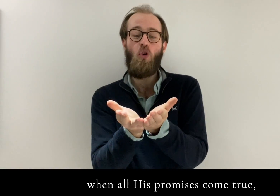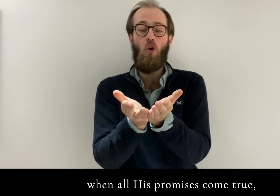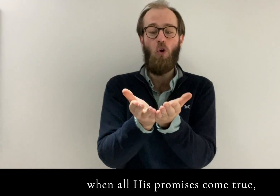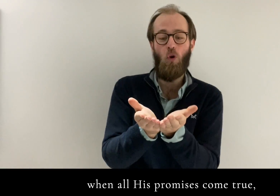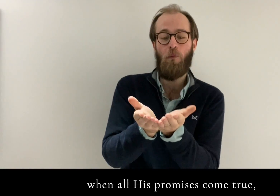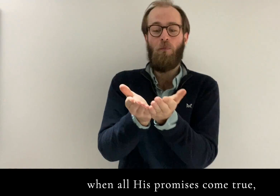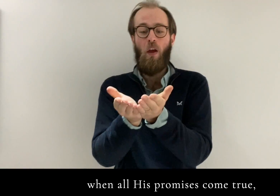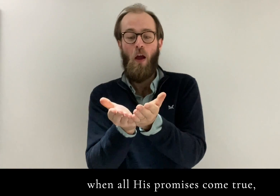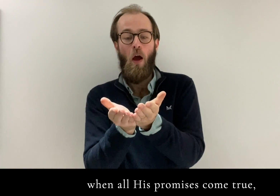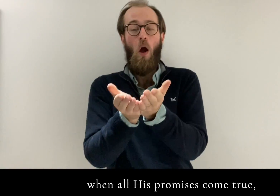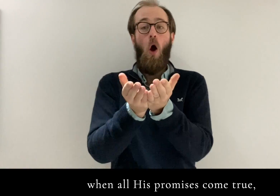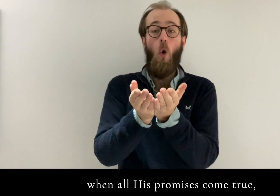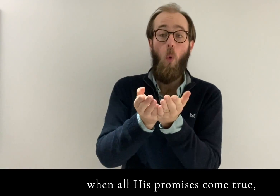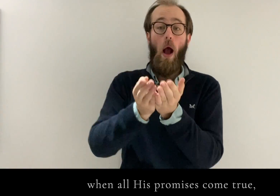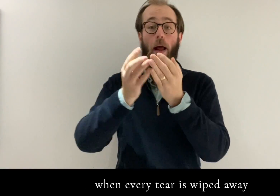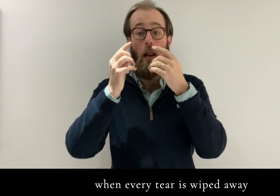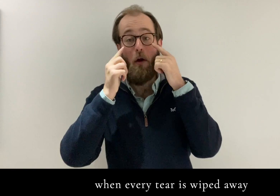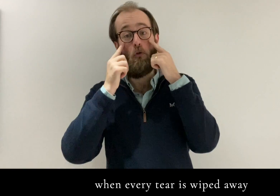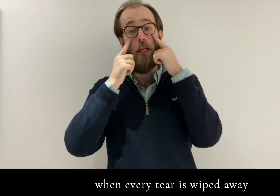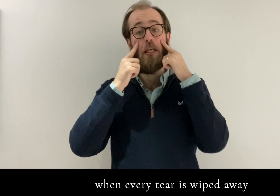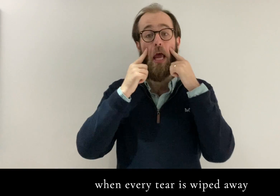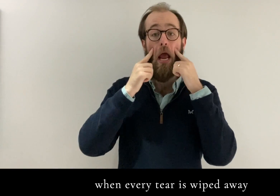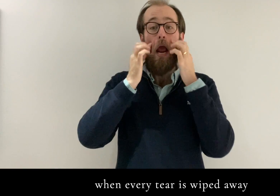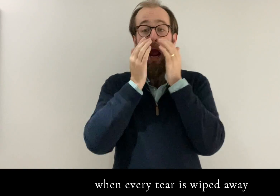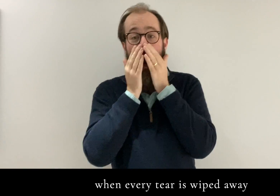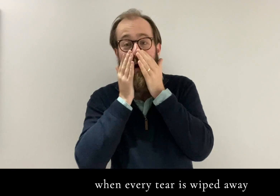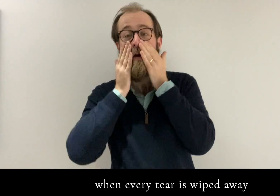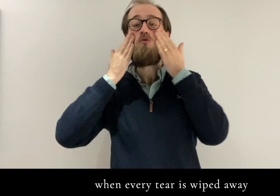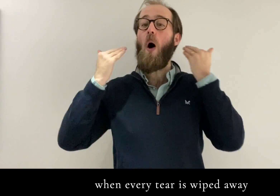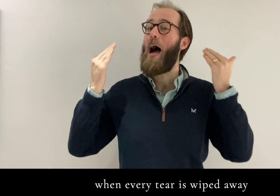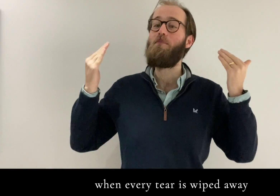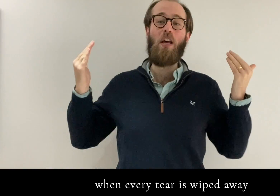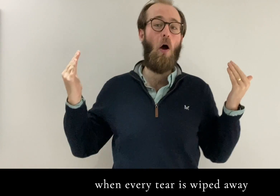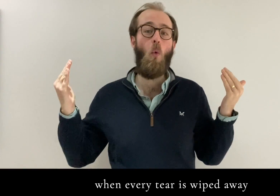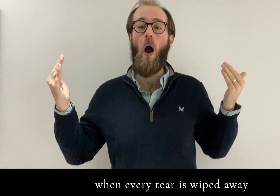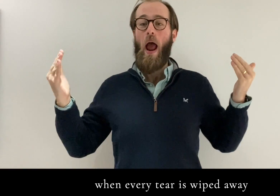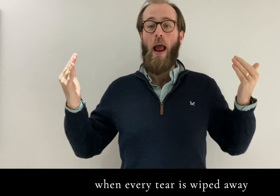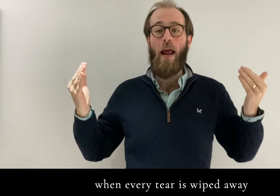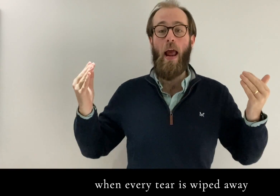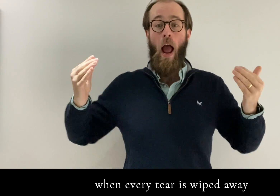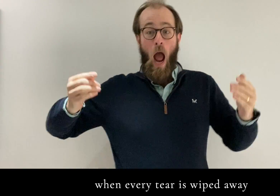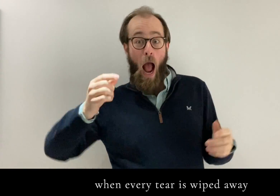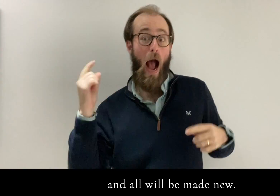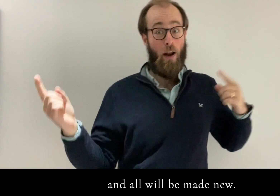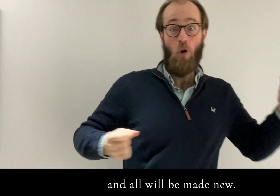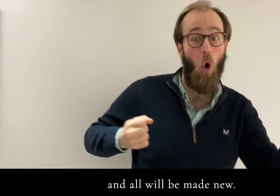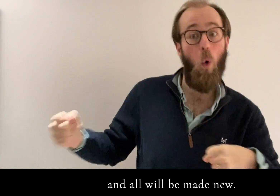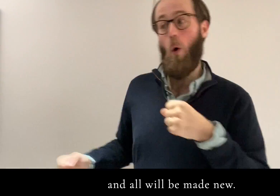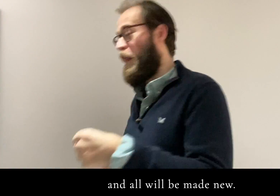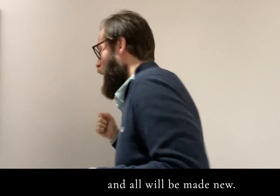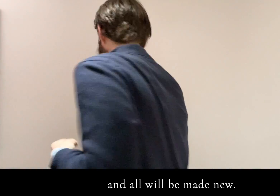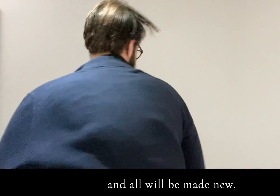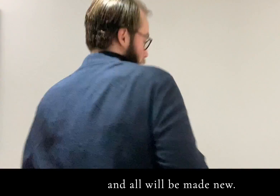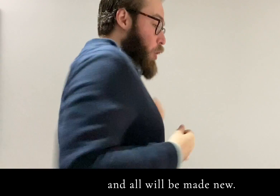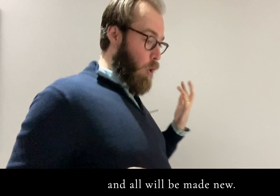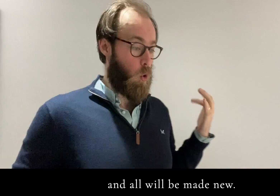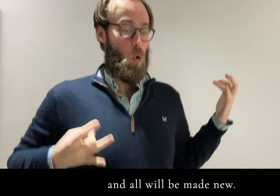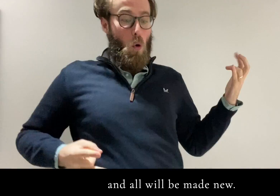true When every tear is wiped away And all will be made new